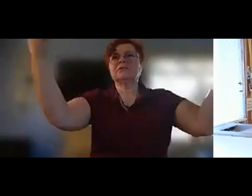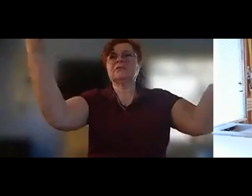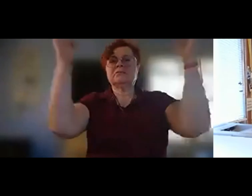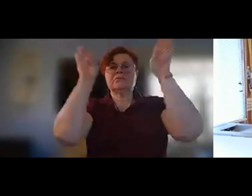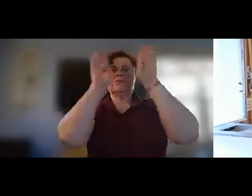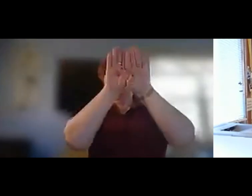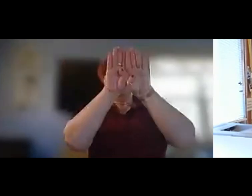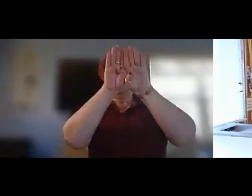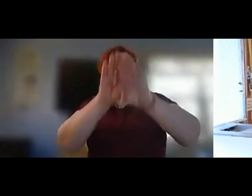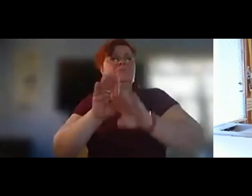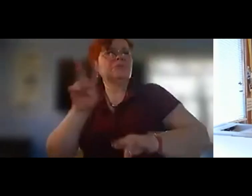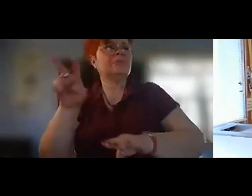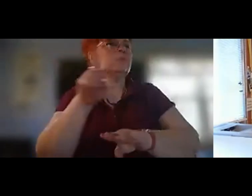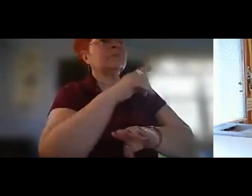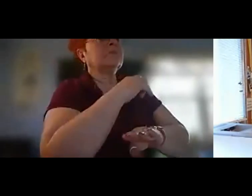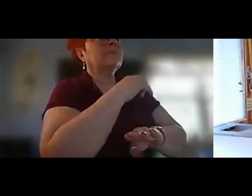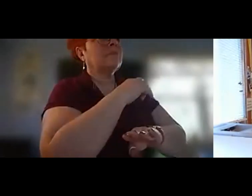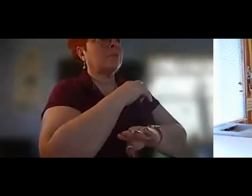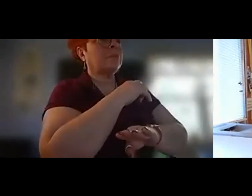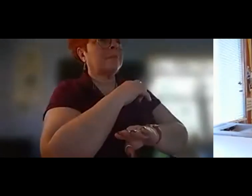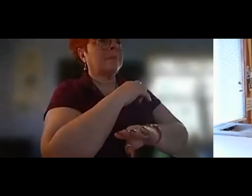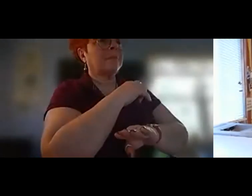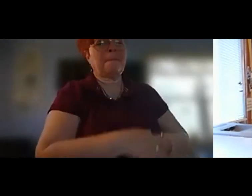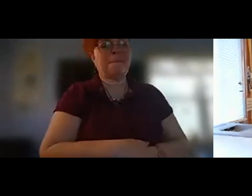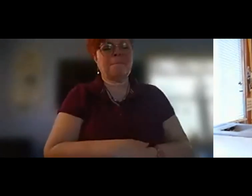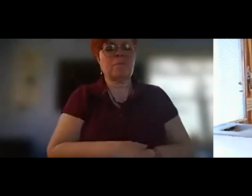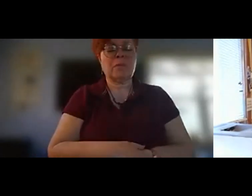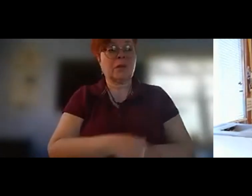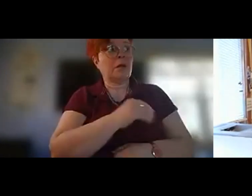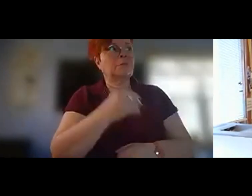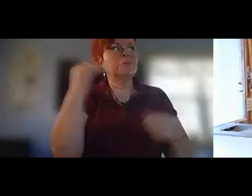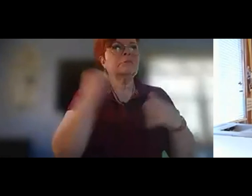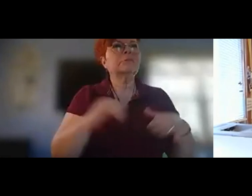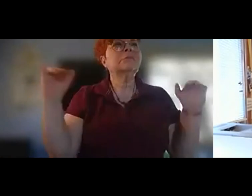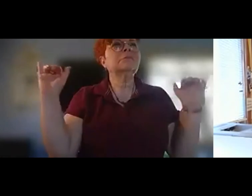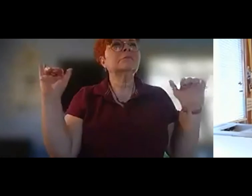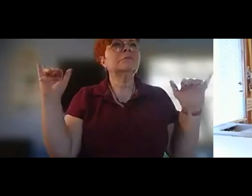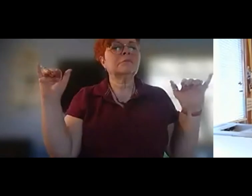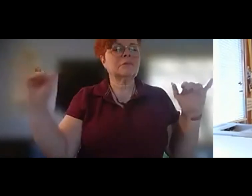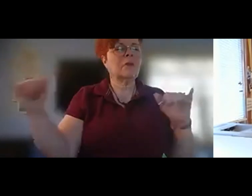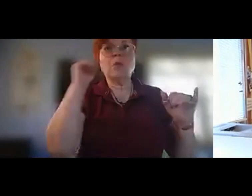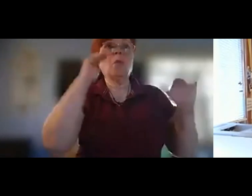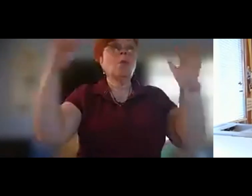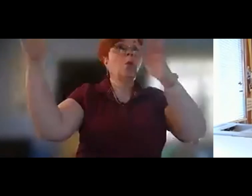from the darkening window and still quarrelsome winds bay down the chimney